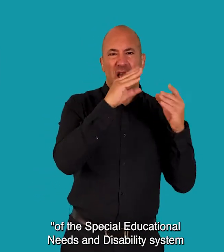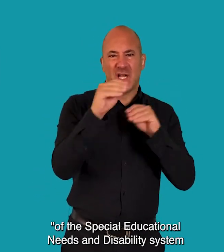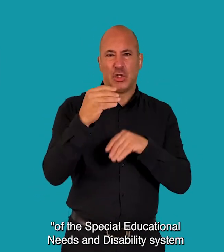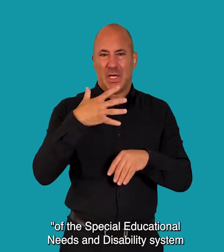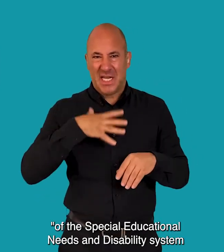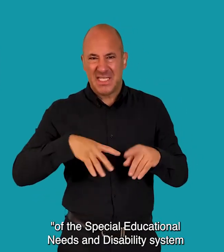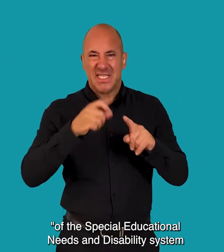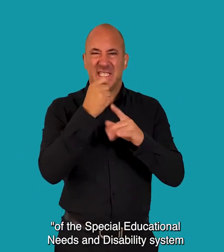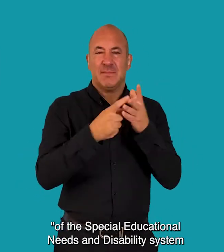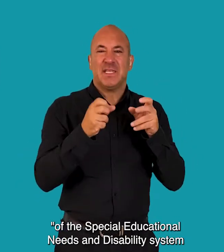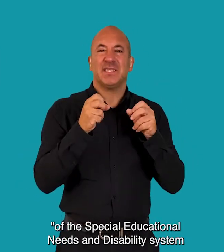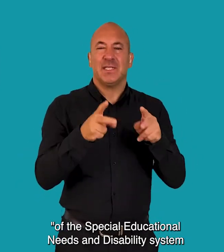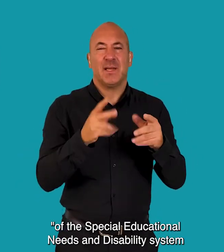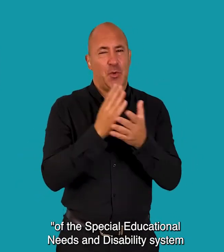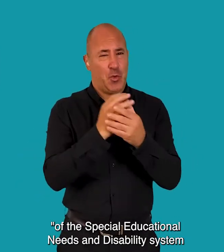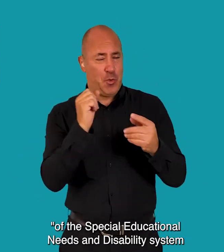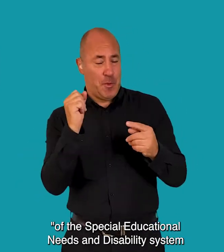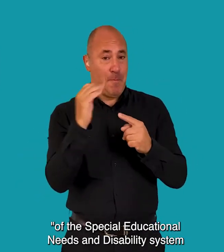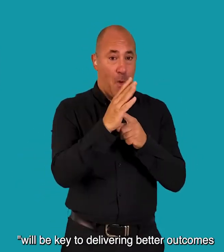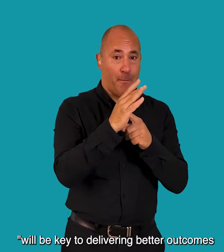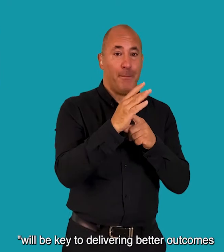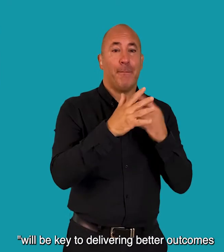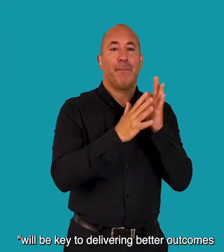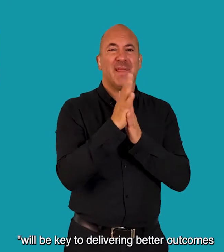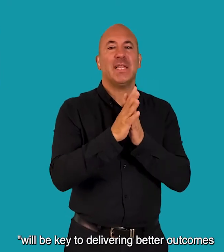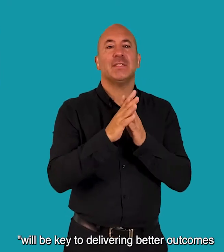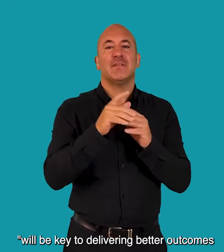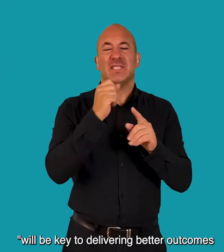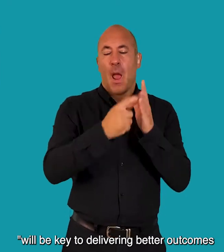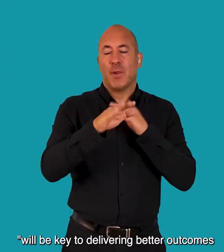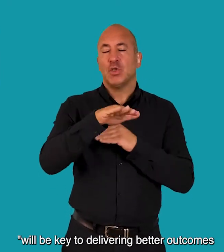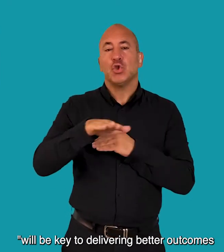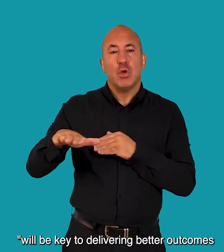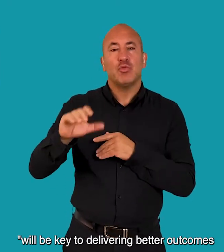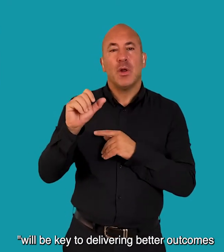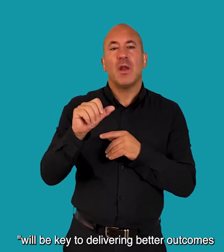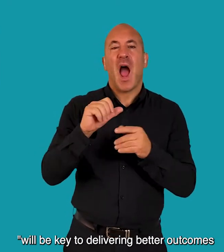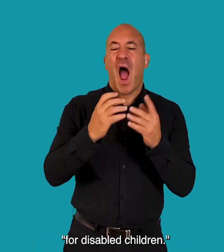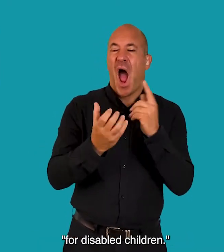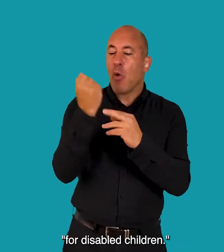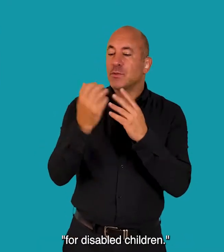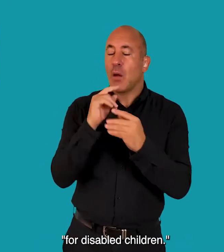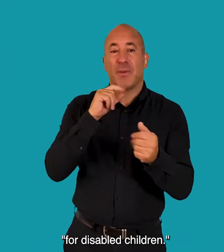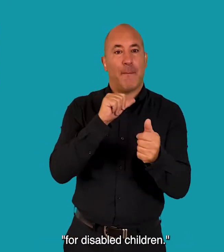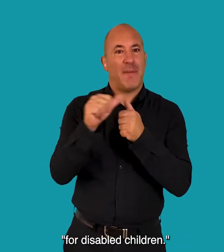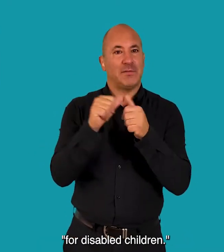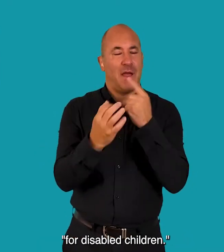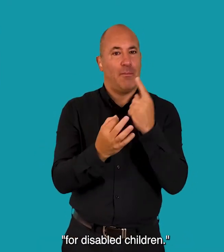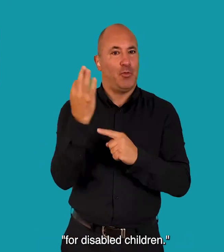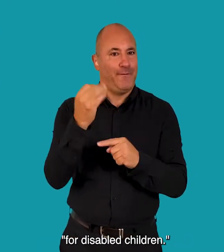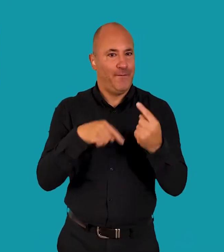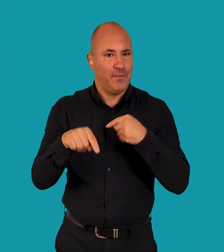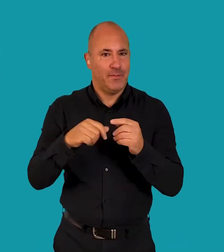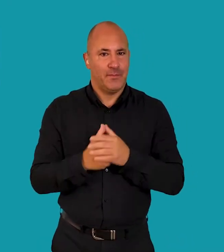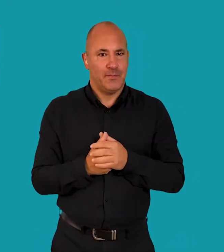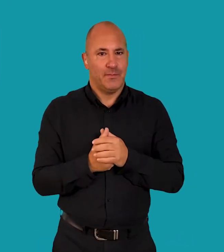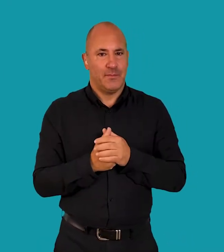Educational Needs and Disability System Will be the key to delivering better outcomes for disabled children